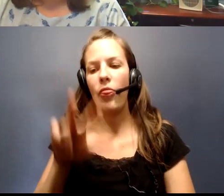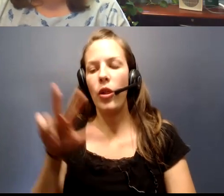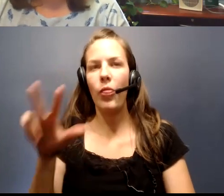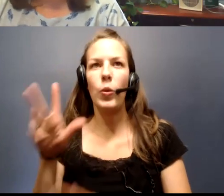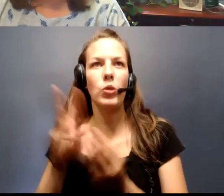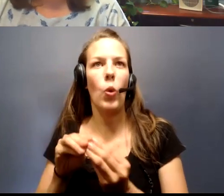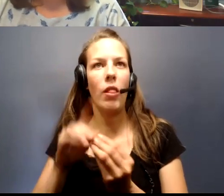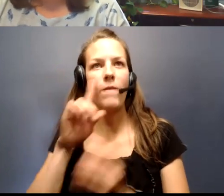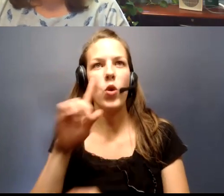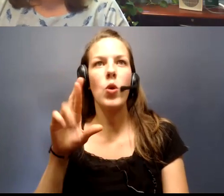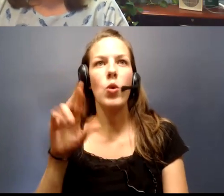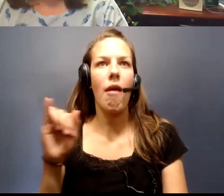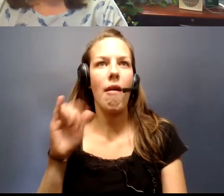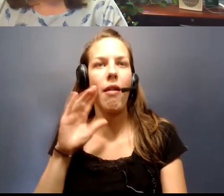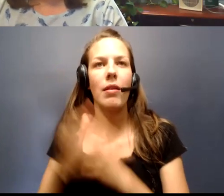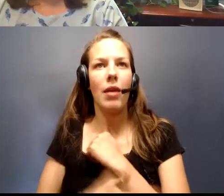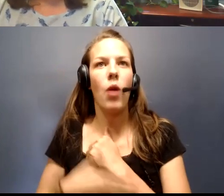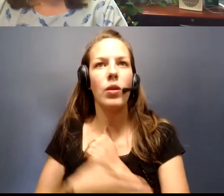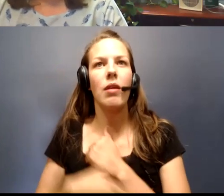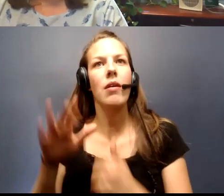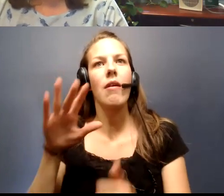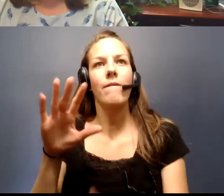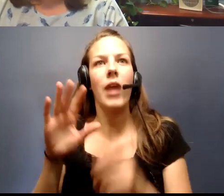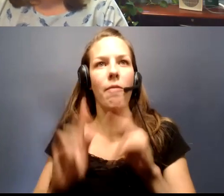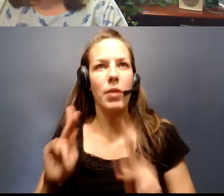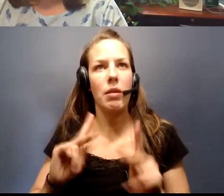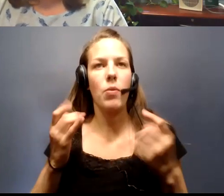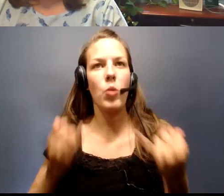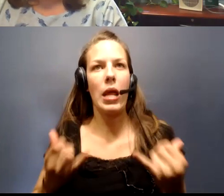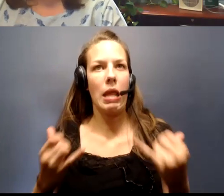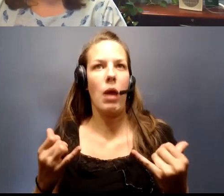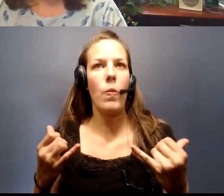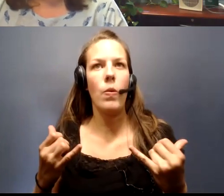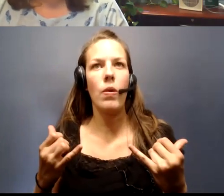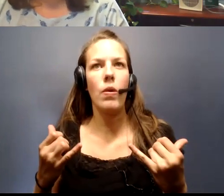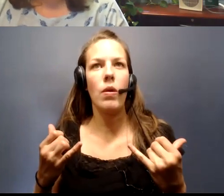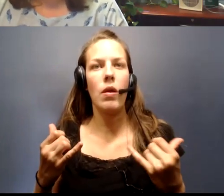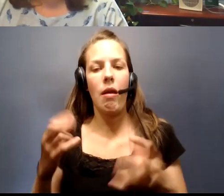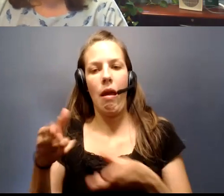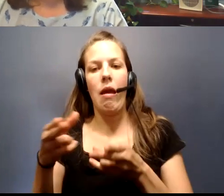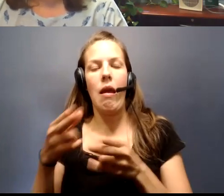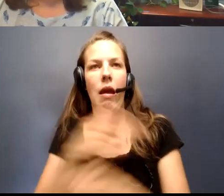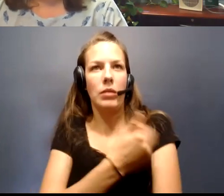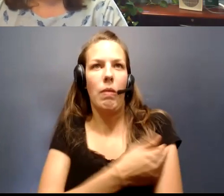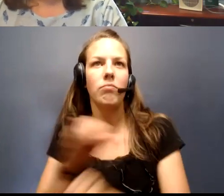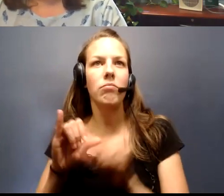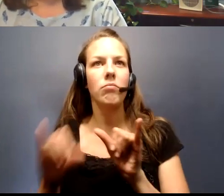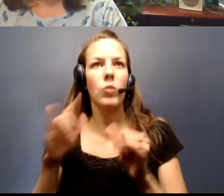cases for Rock Island County. Five people are currently hospitalized in Rock Island County.